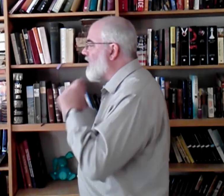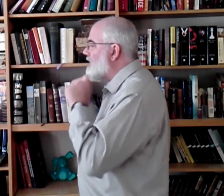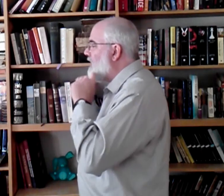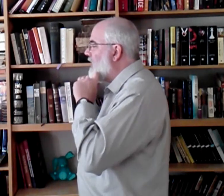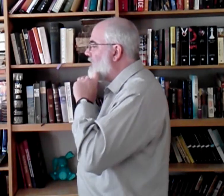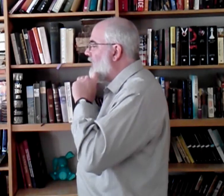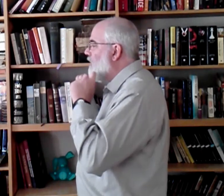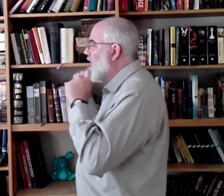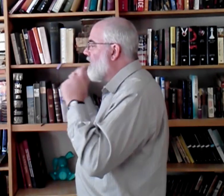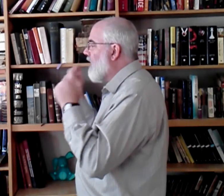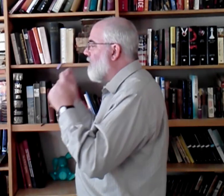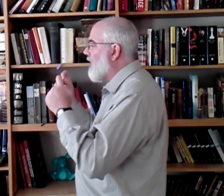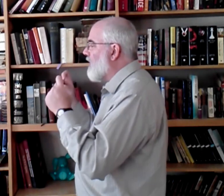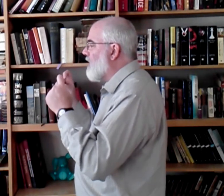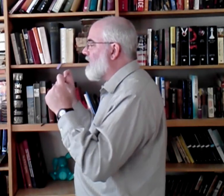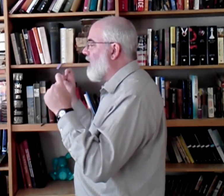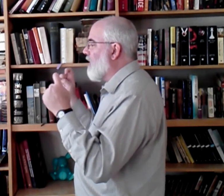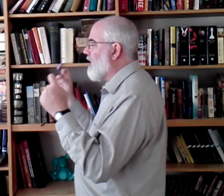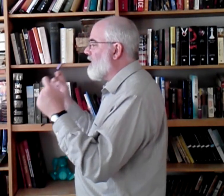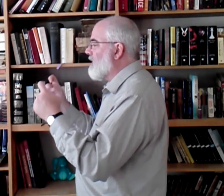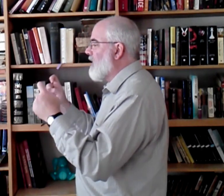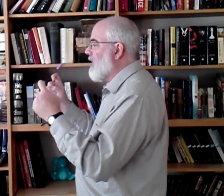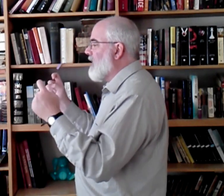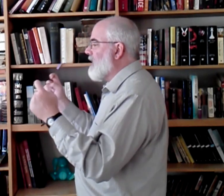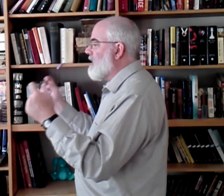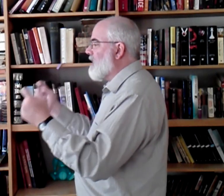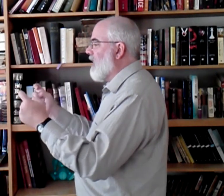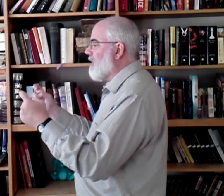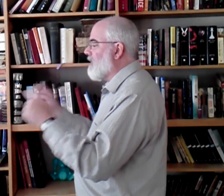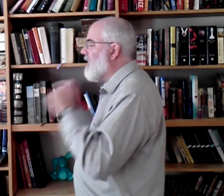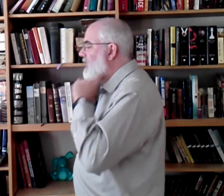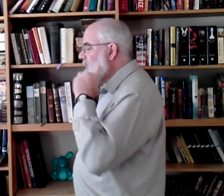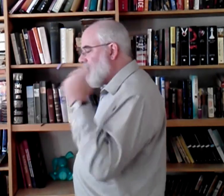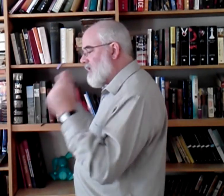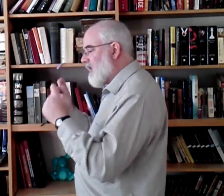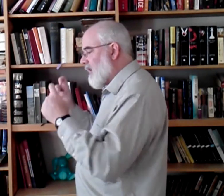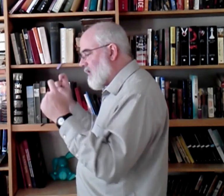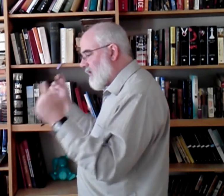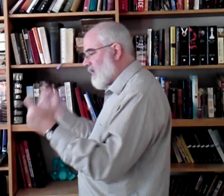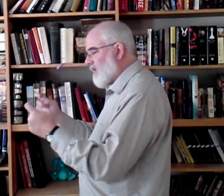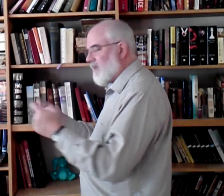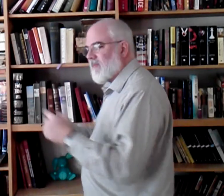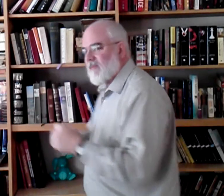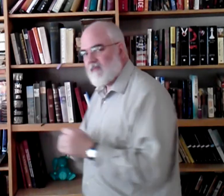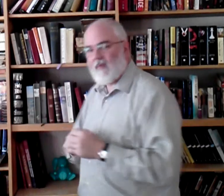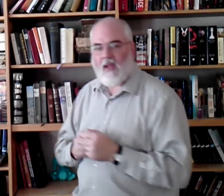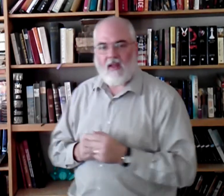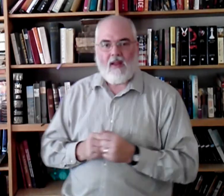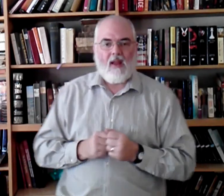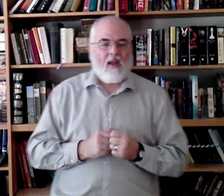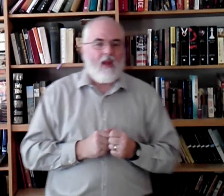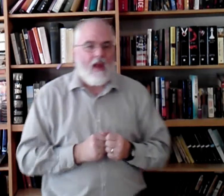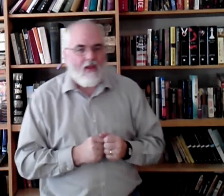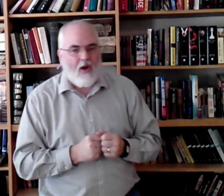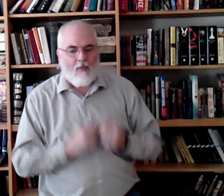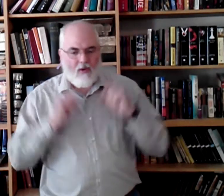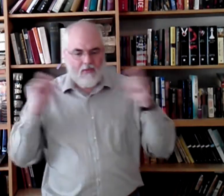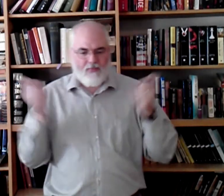to see sideways or not, but I'll do it sideways. Sins. Sins. Okay? And the number of